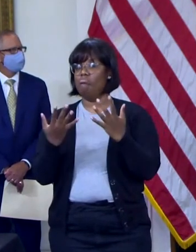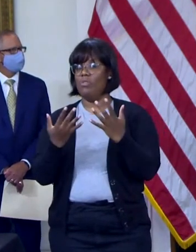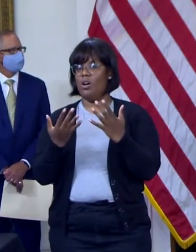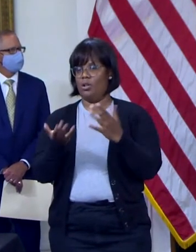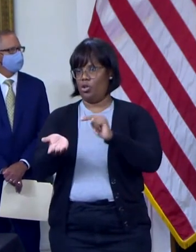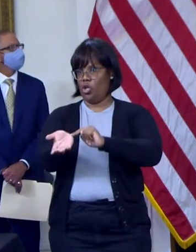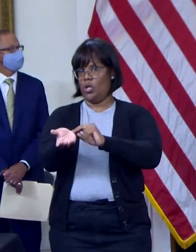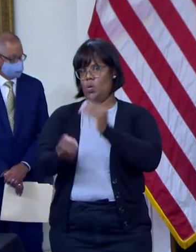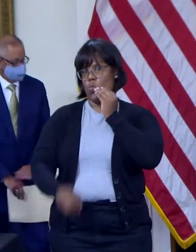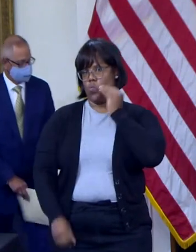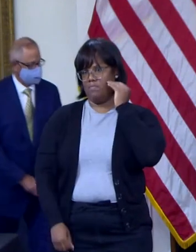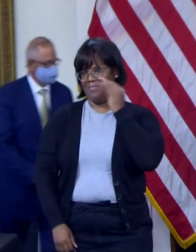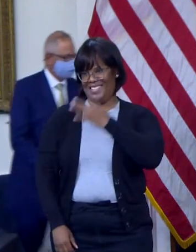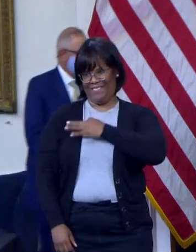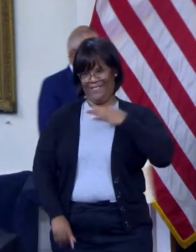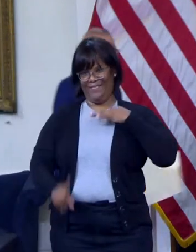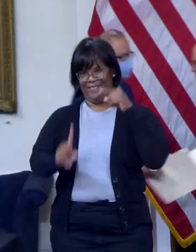vaccinated.